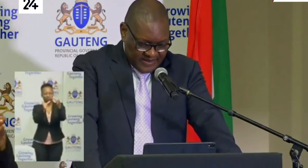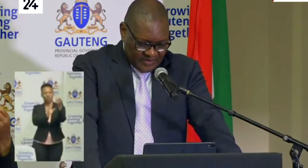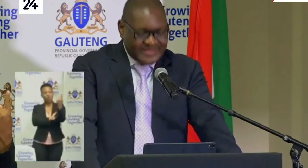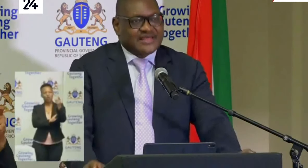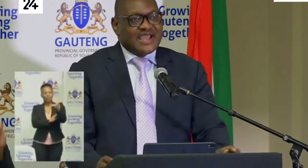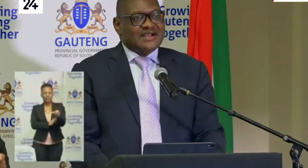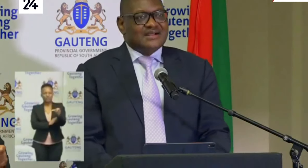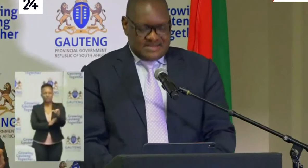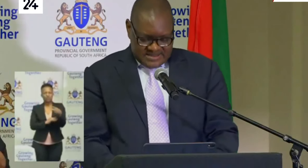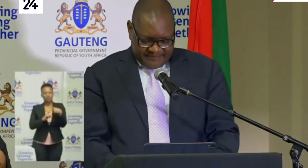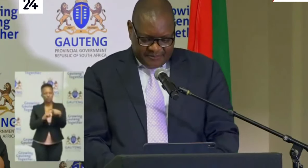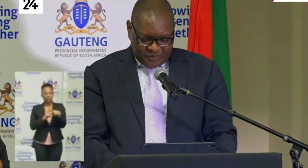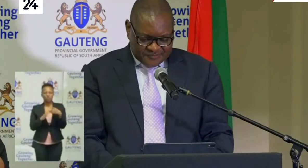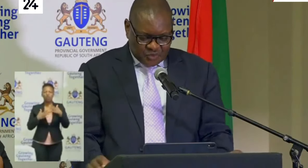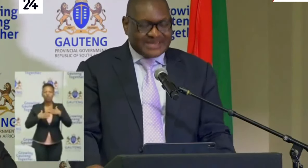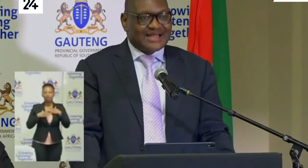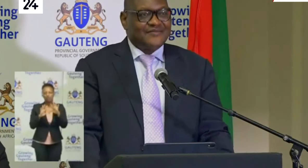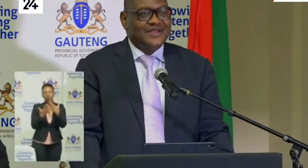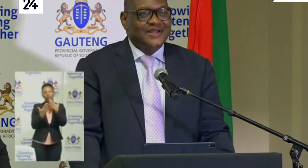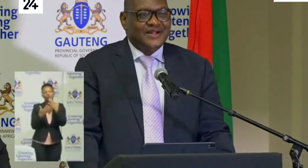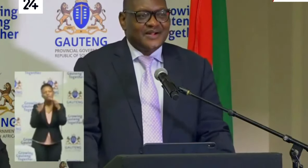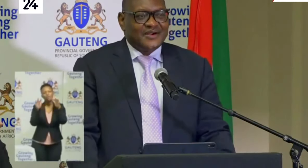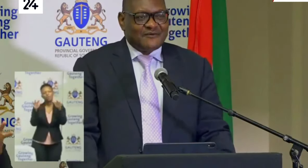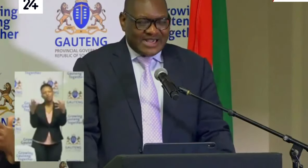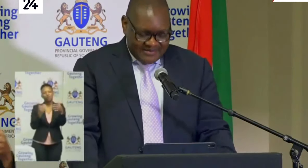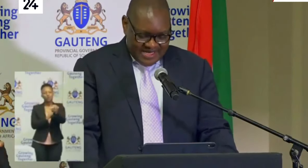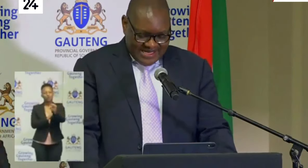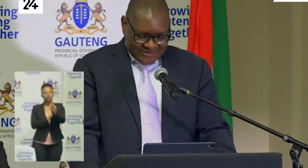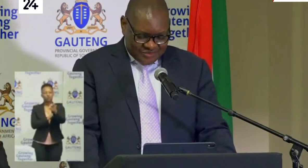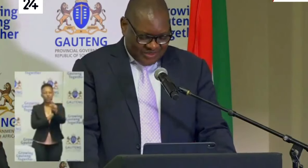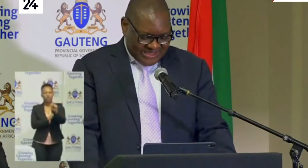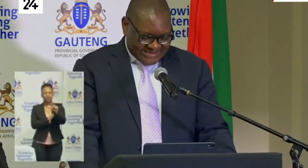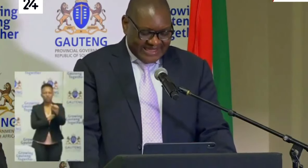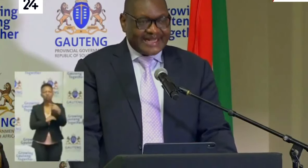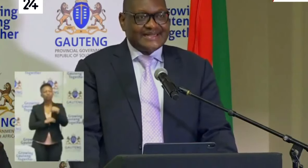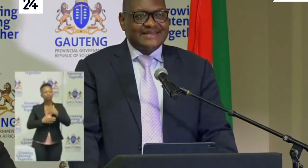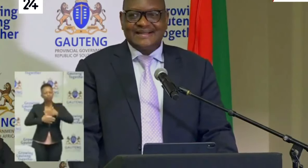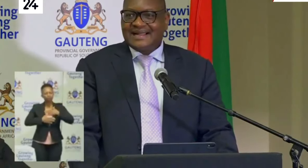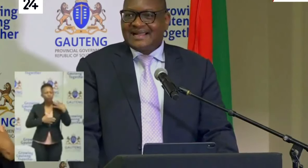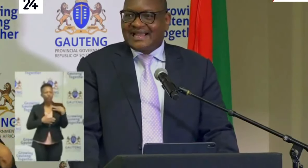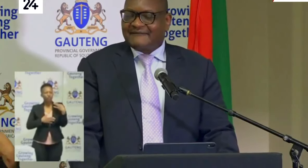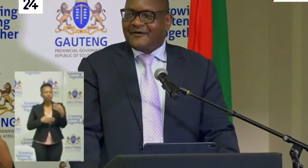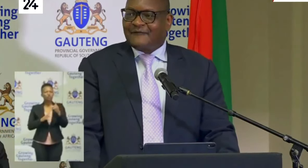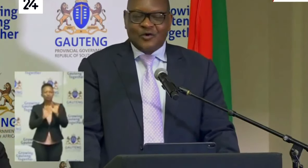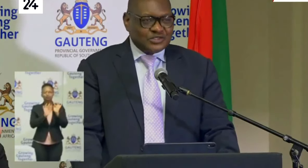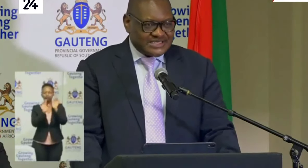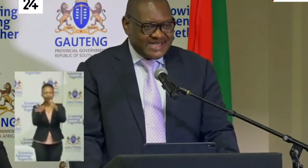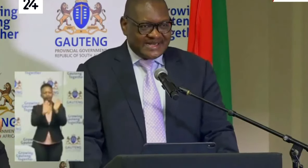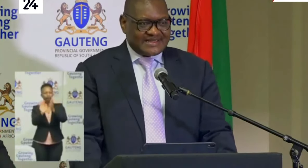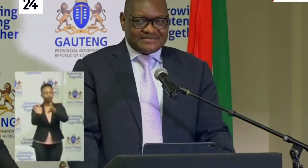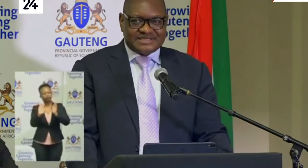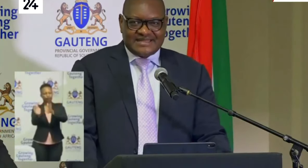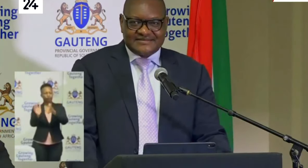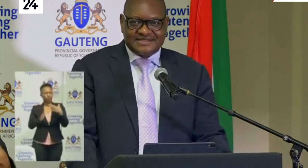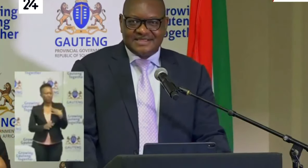We thank the people of Suetla for coming out on that day and for volunteering